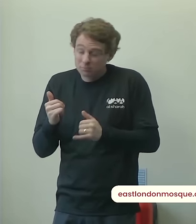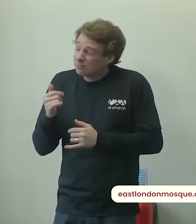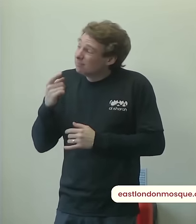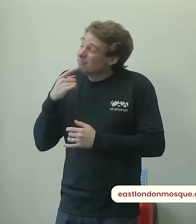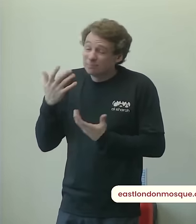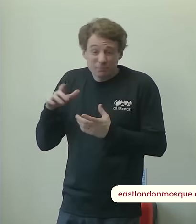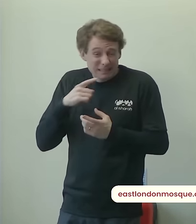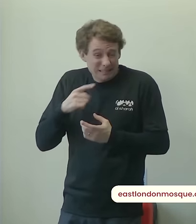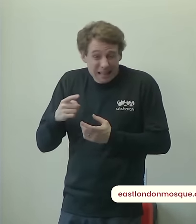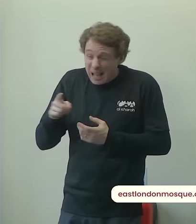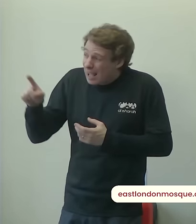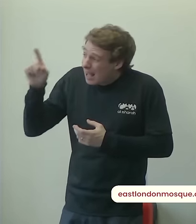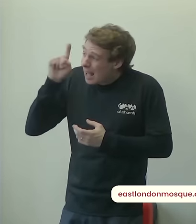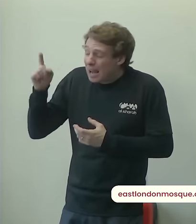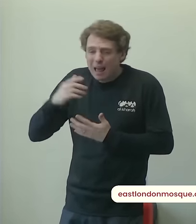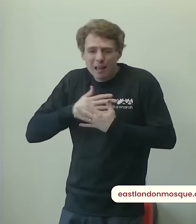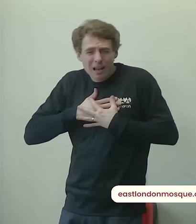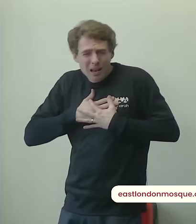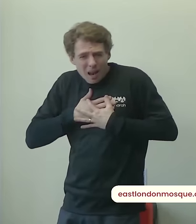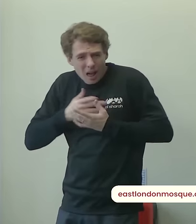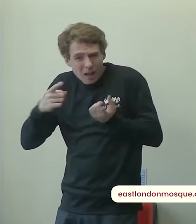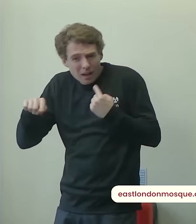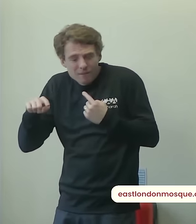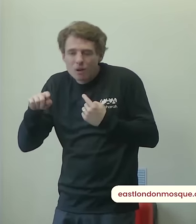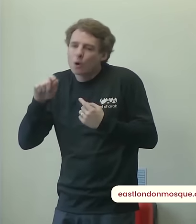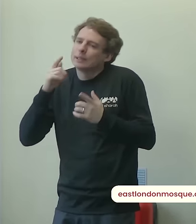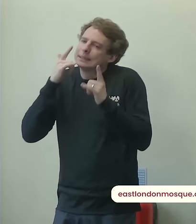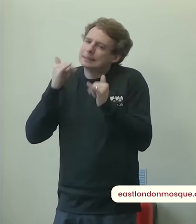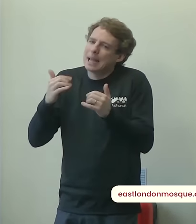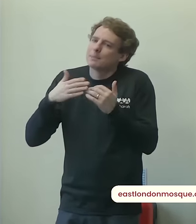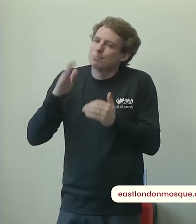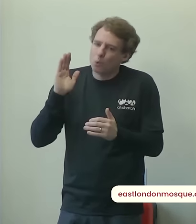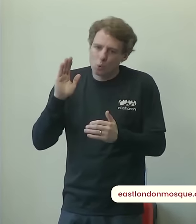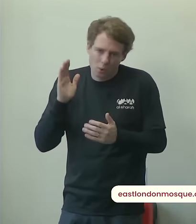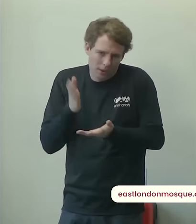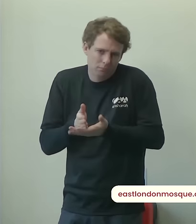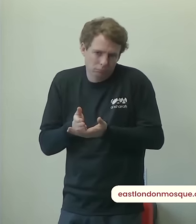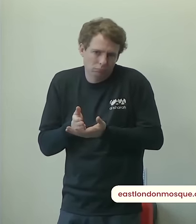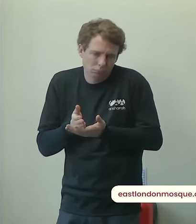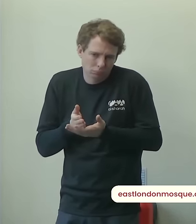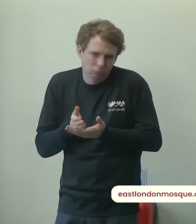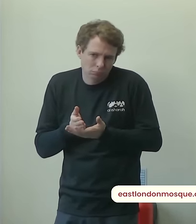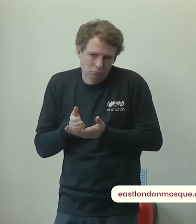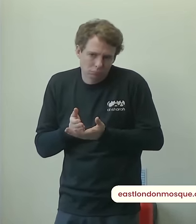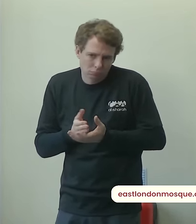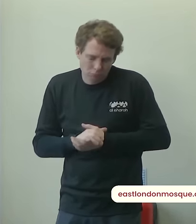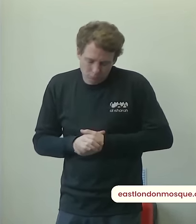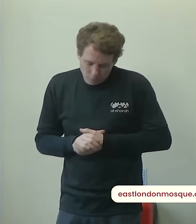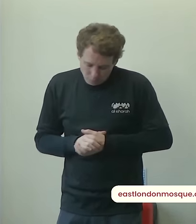challenge in his life he wants him to get even closer to him in allah either ahabba abdan ibtala when allah